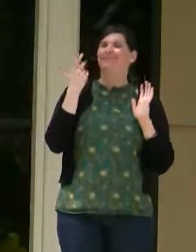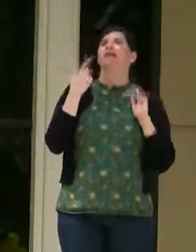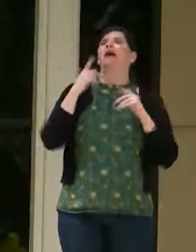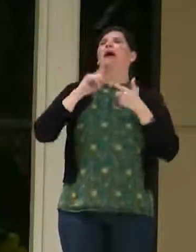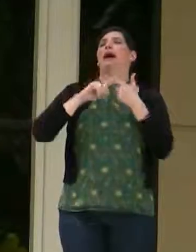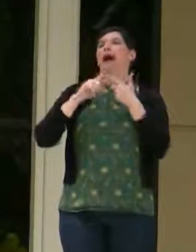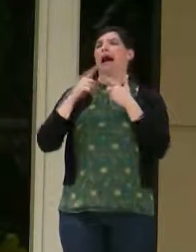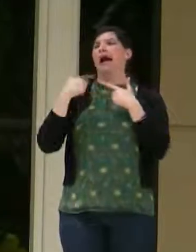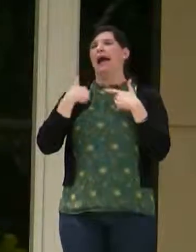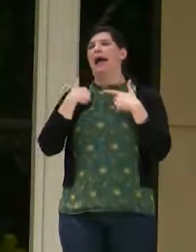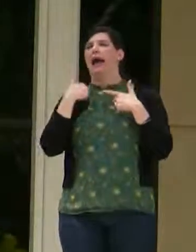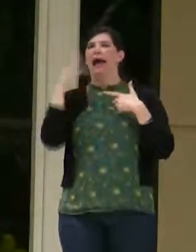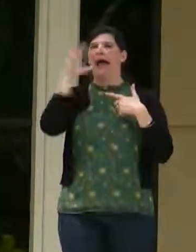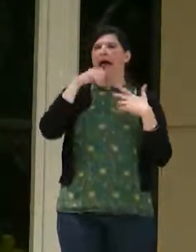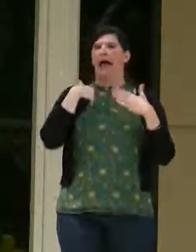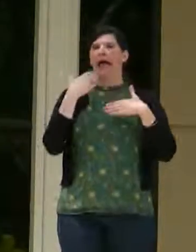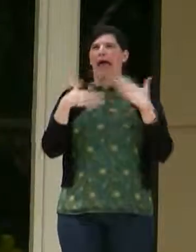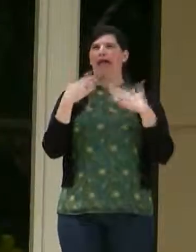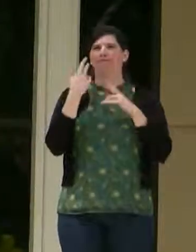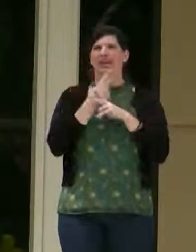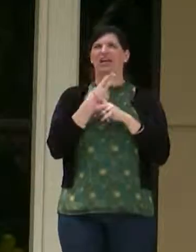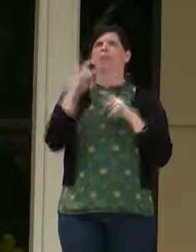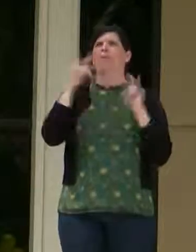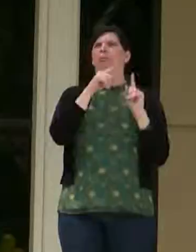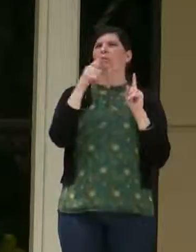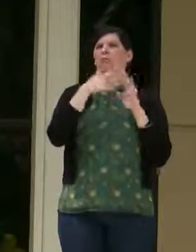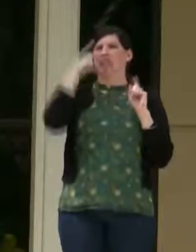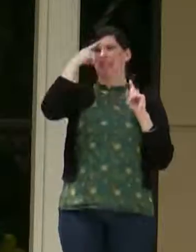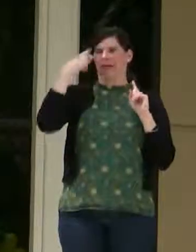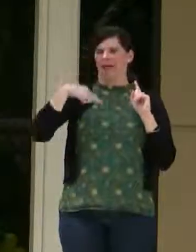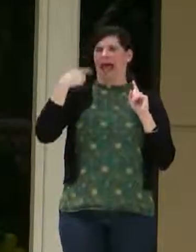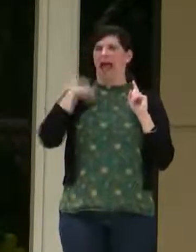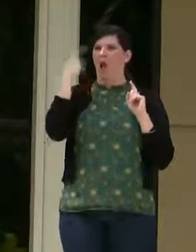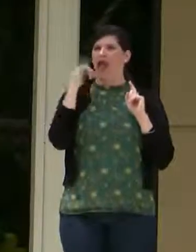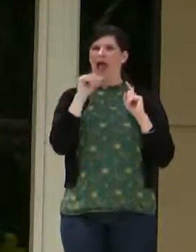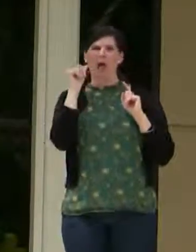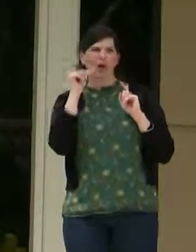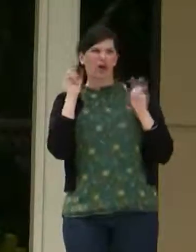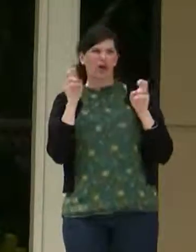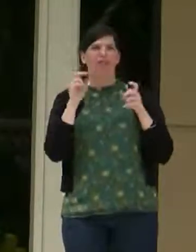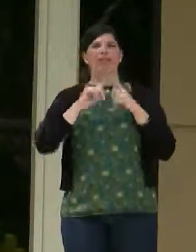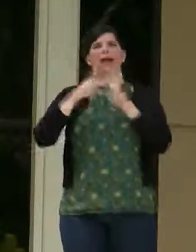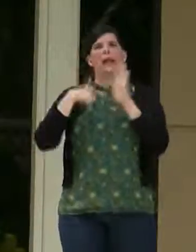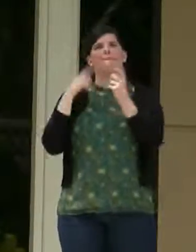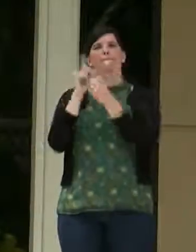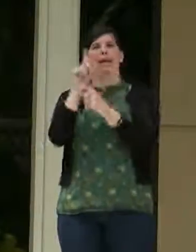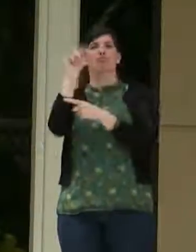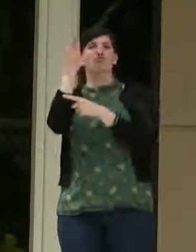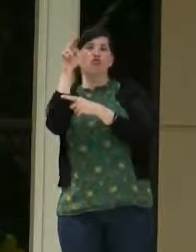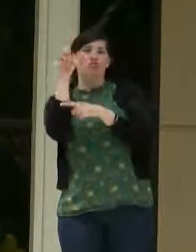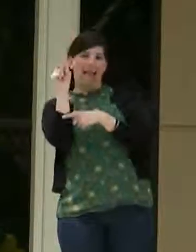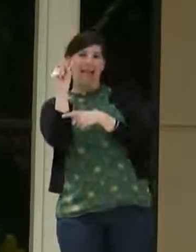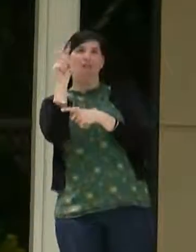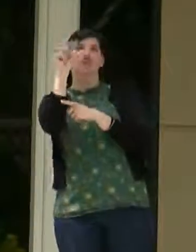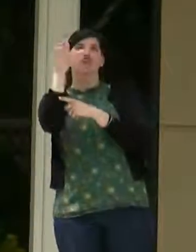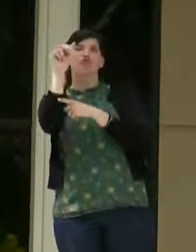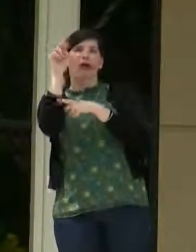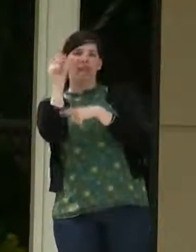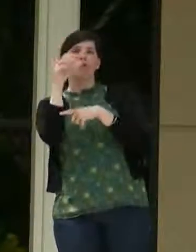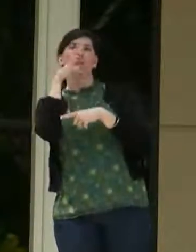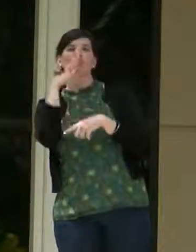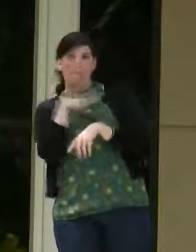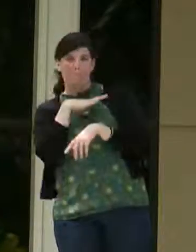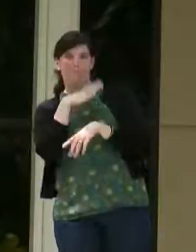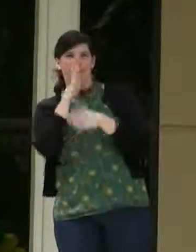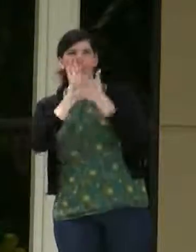okay, I guess I look like a girl. And then I met this trans woman. And she started telling me about resources and websites